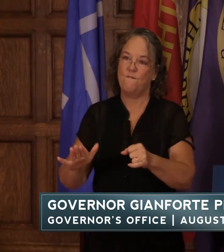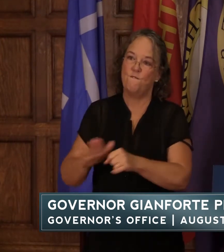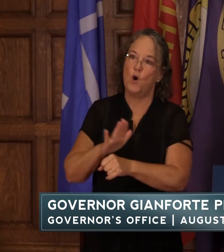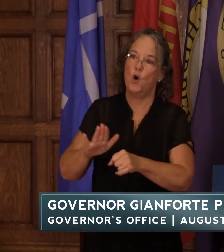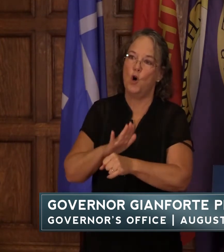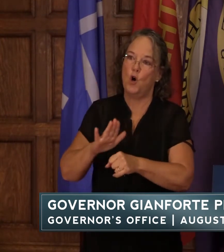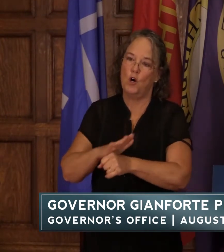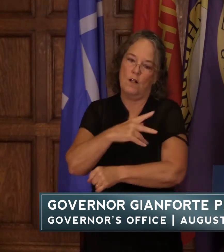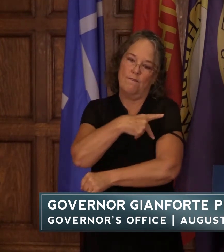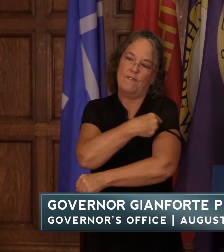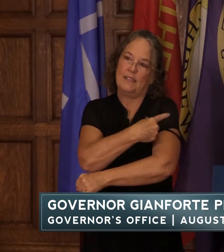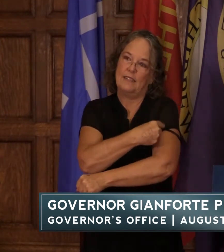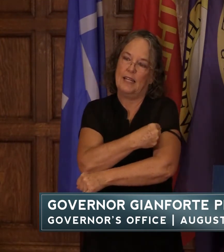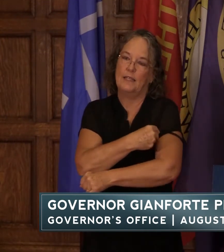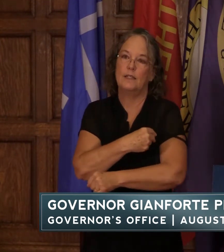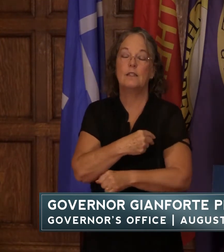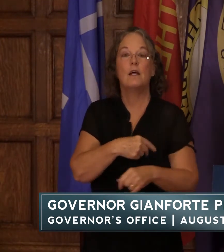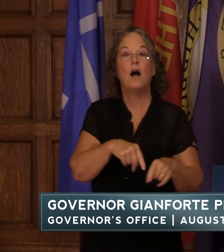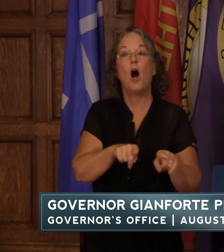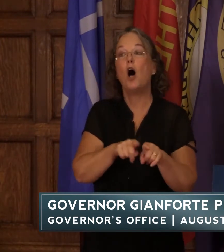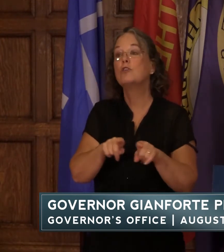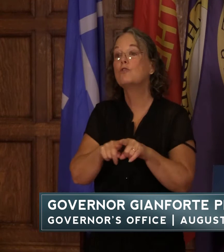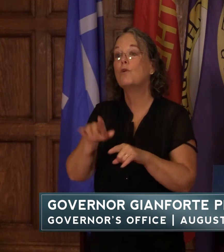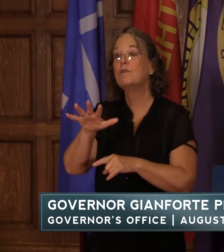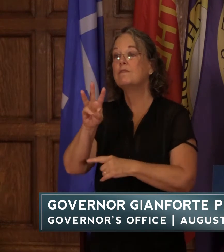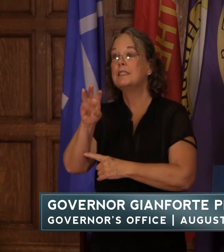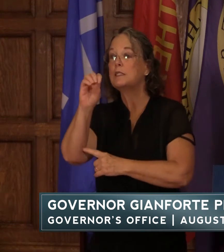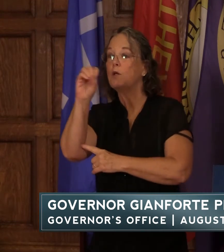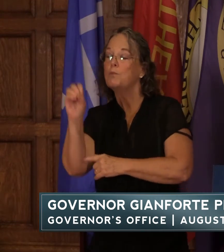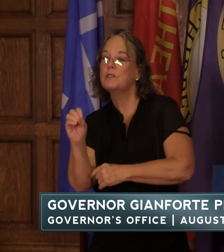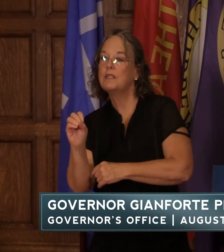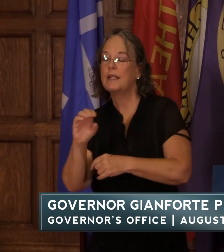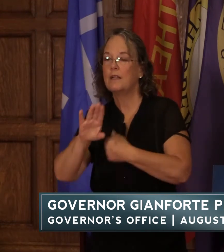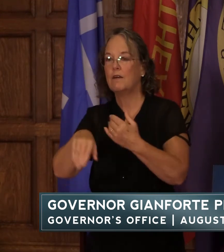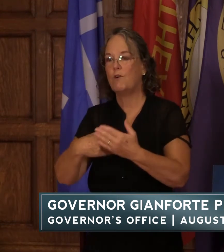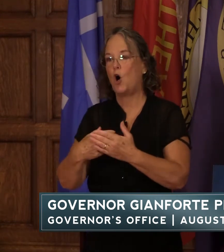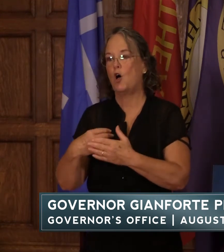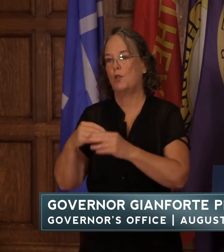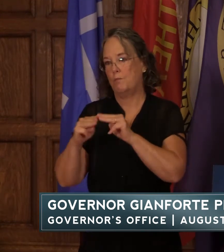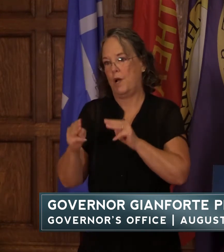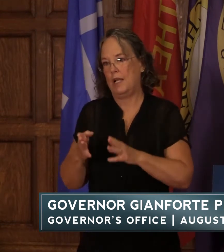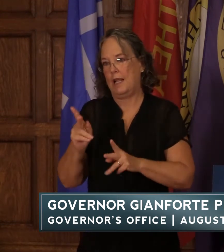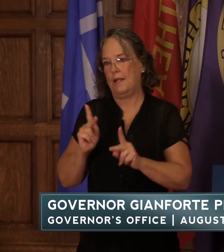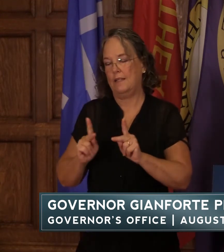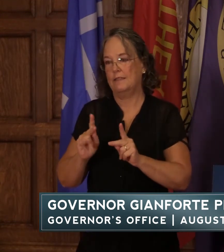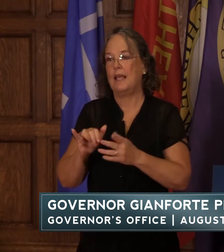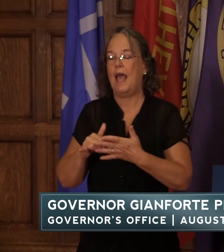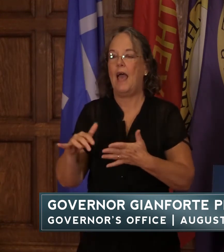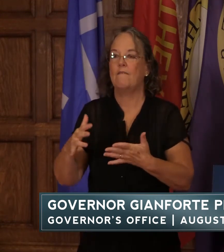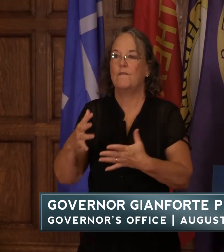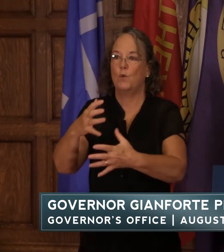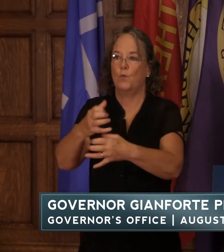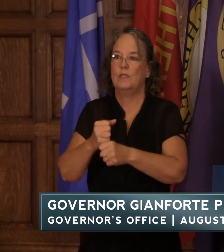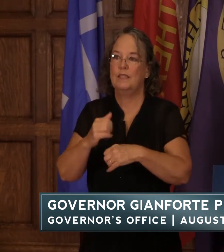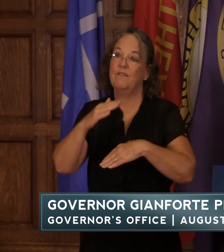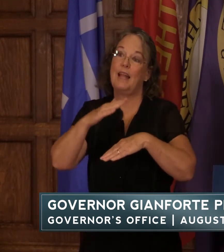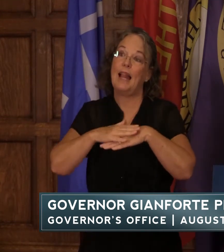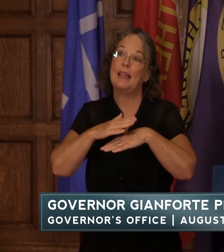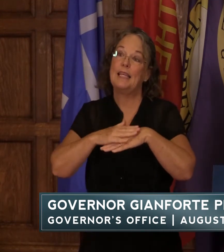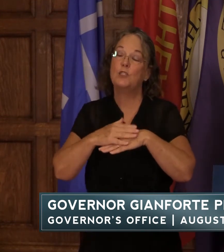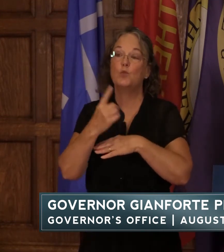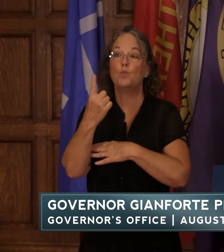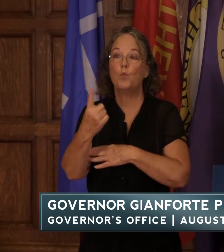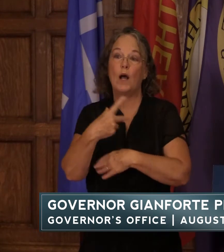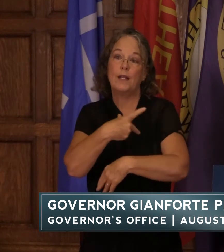19. in addition 56 percent of montanans have received at least one dose